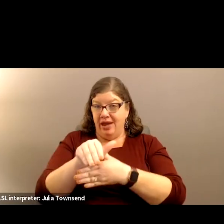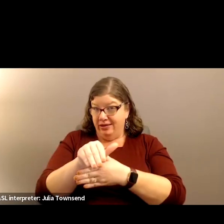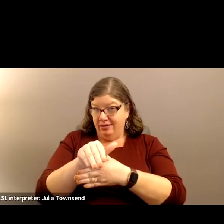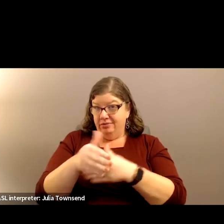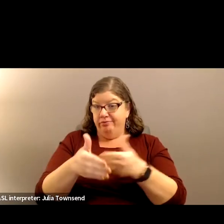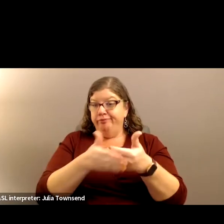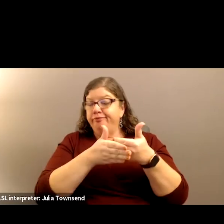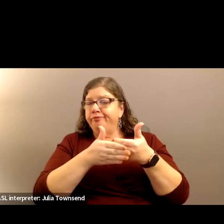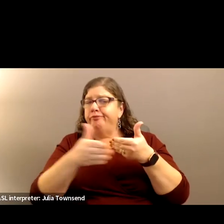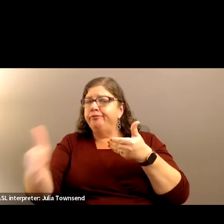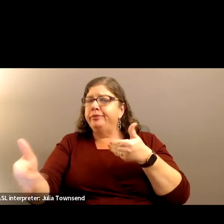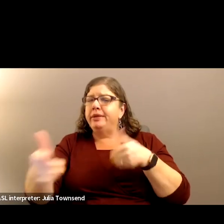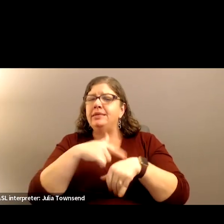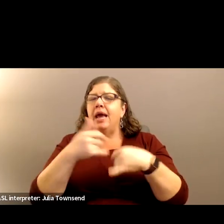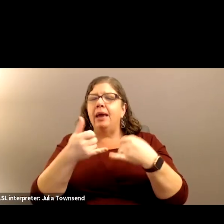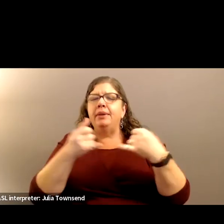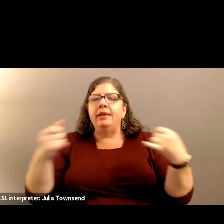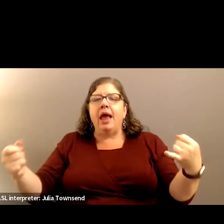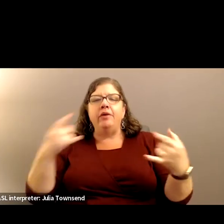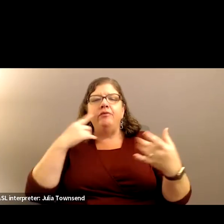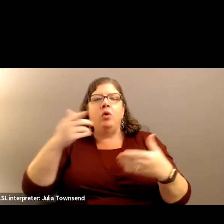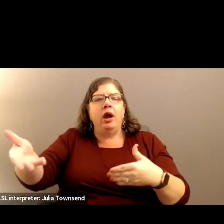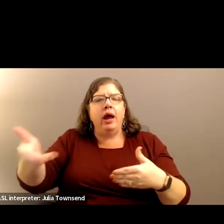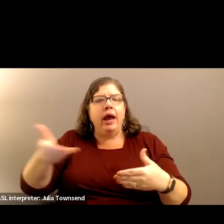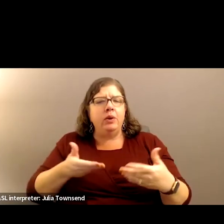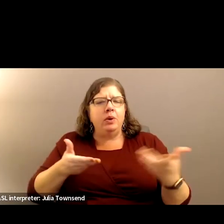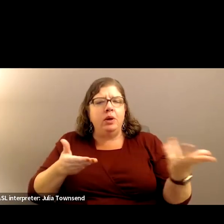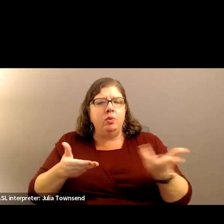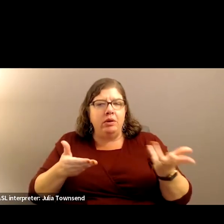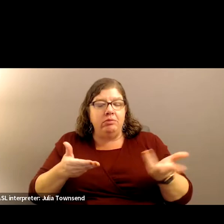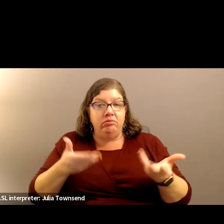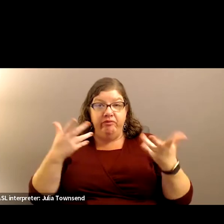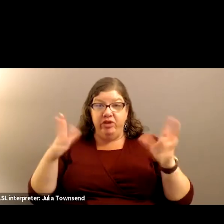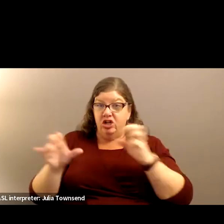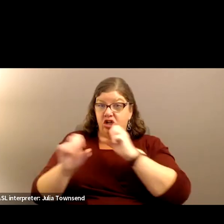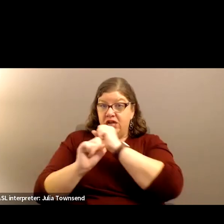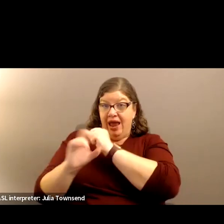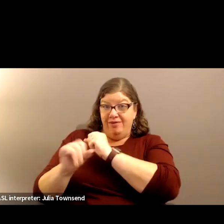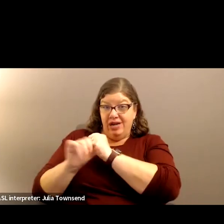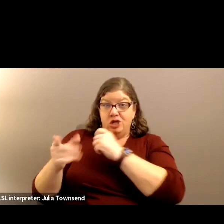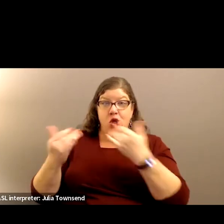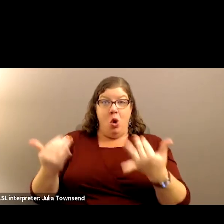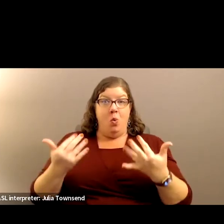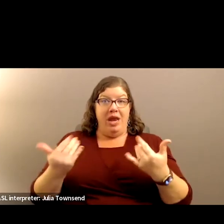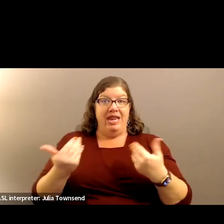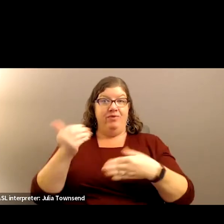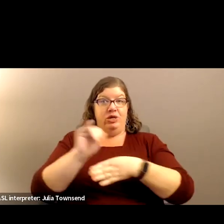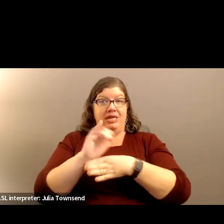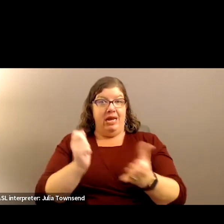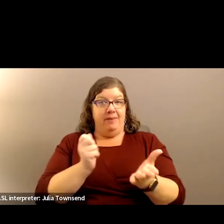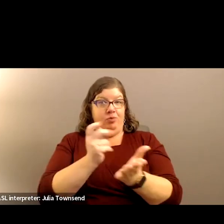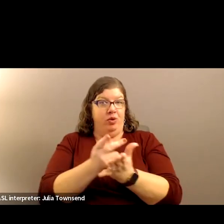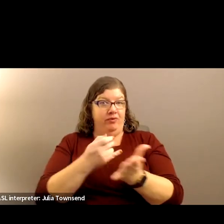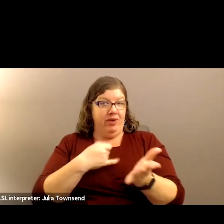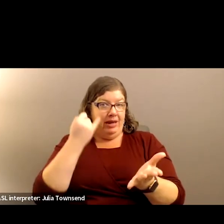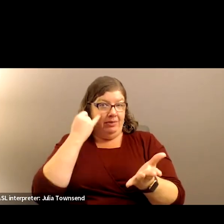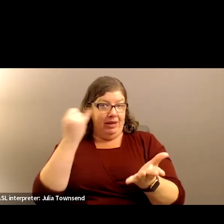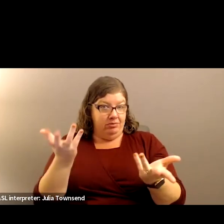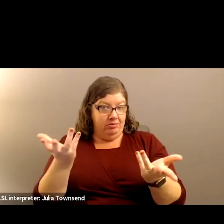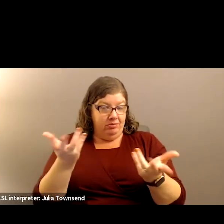what is the timeline in hiring somebody? Have we advertised yet or are you waiting for this to be approved, I imagine?